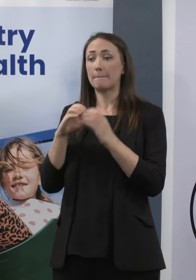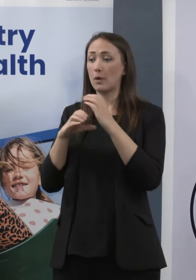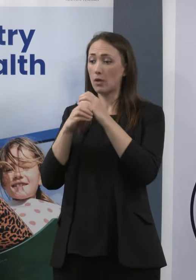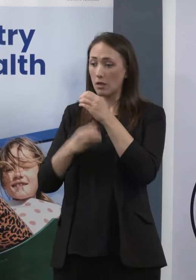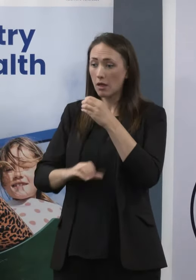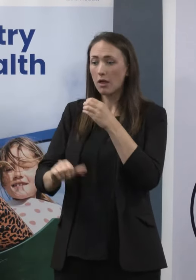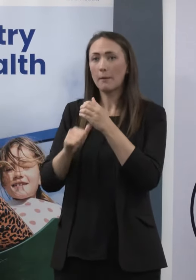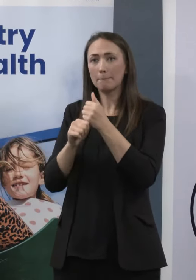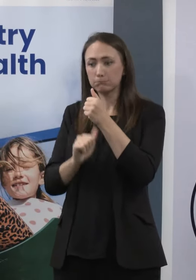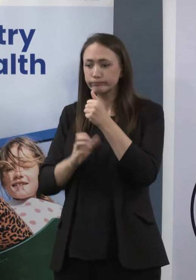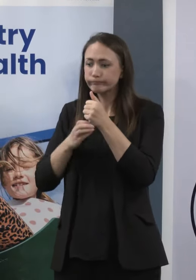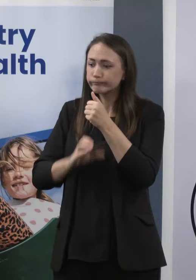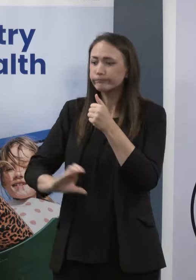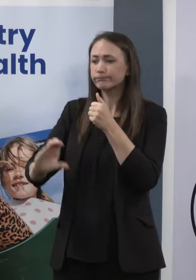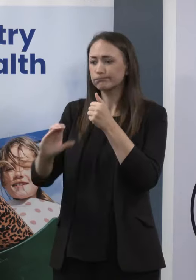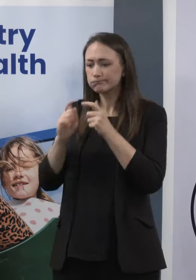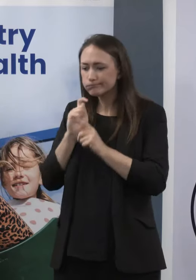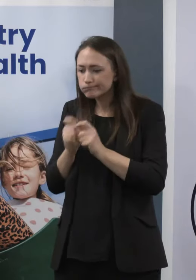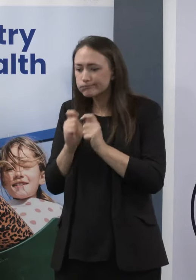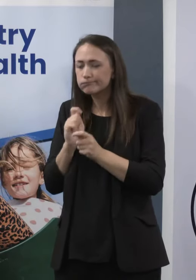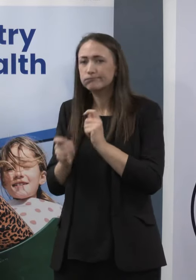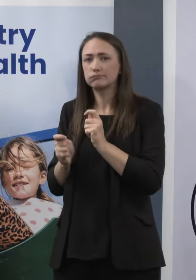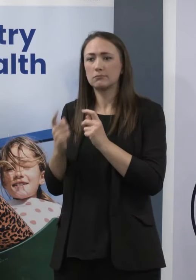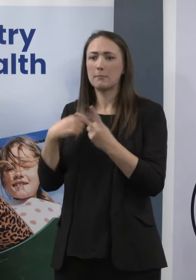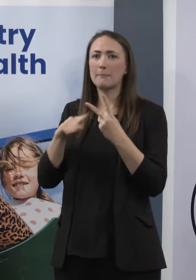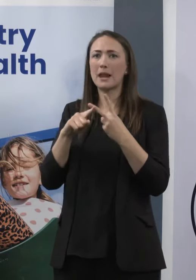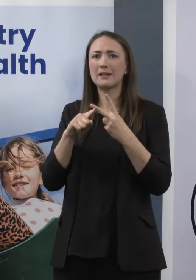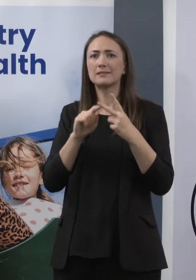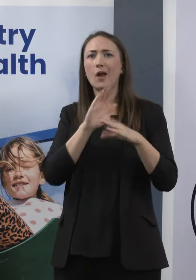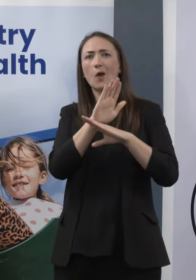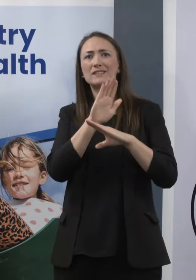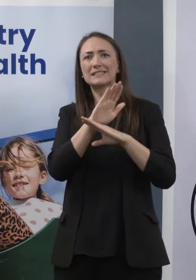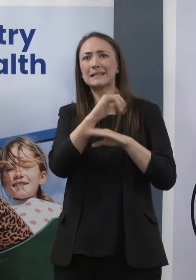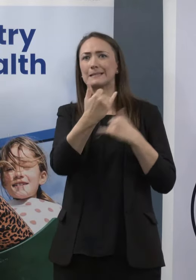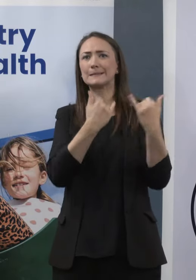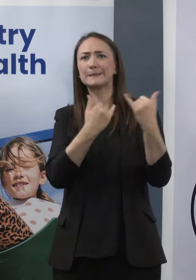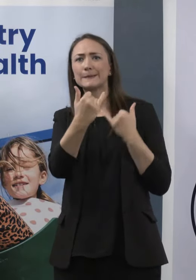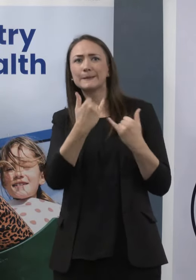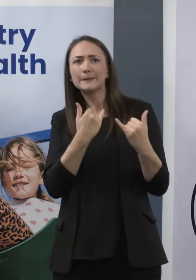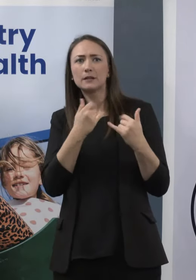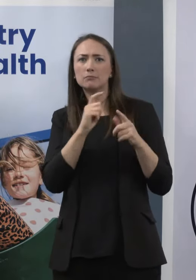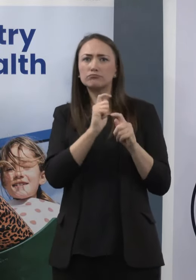try and get a picture of just what proportion of cases we are picking up in the community.